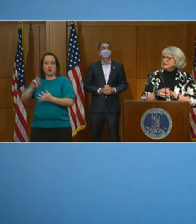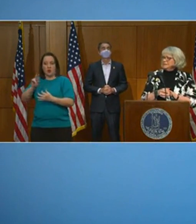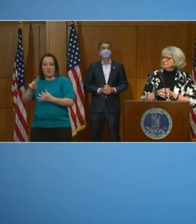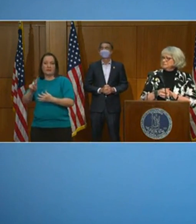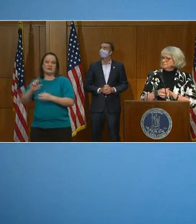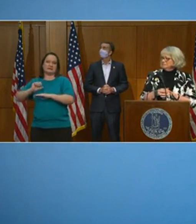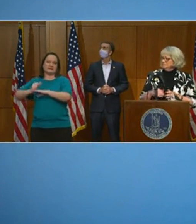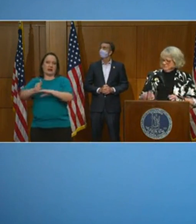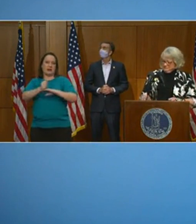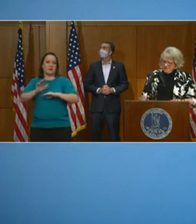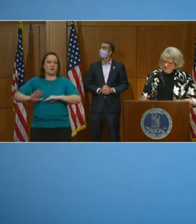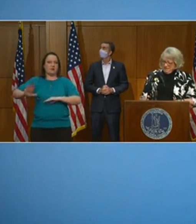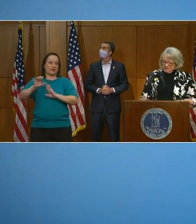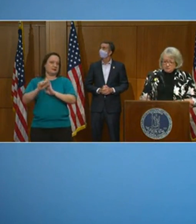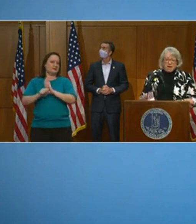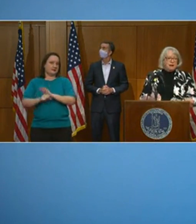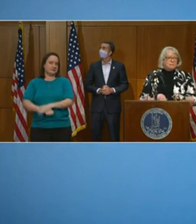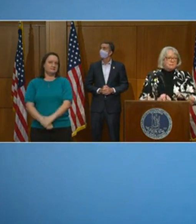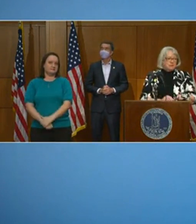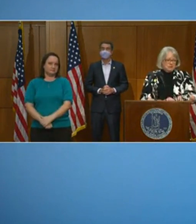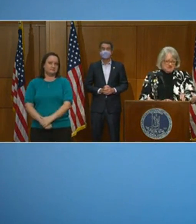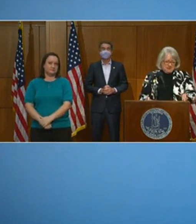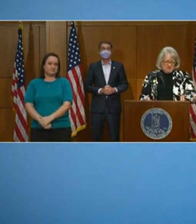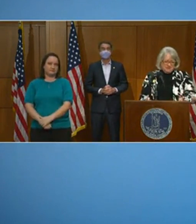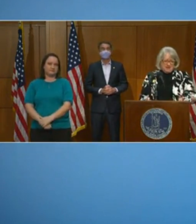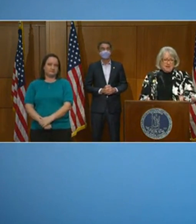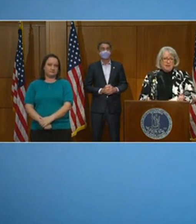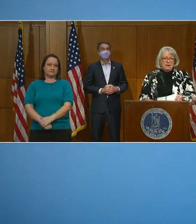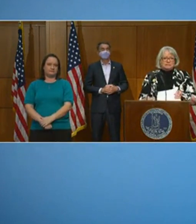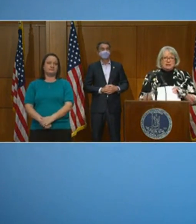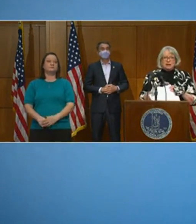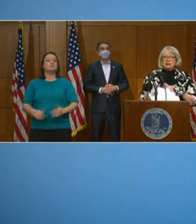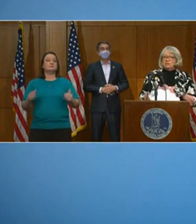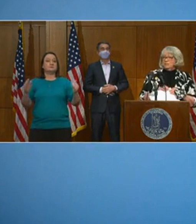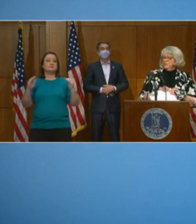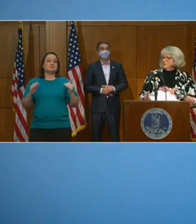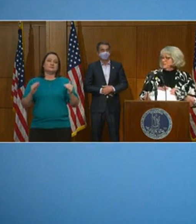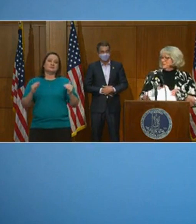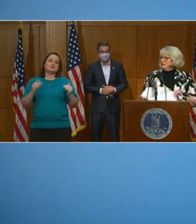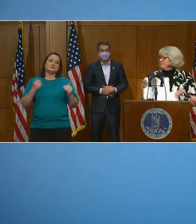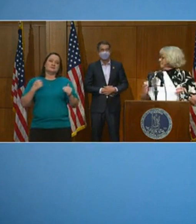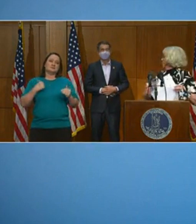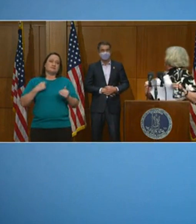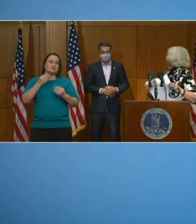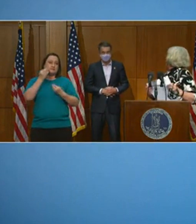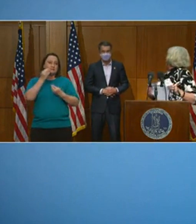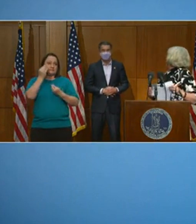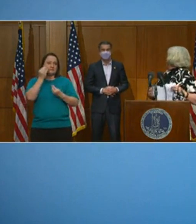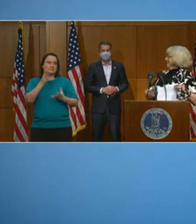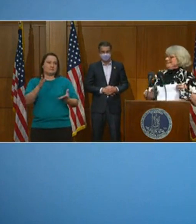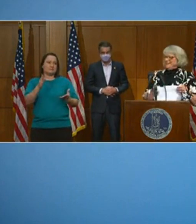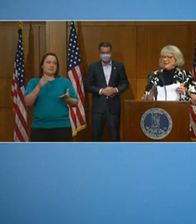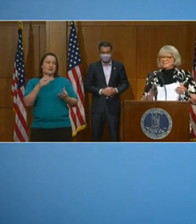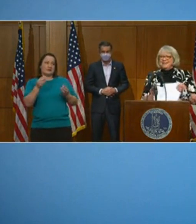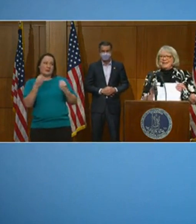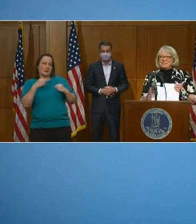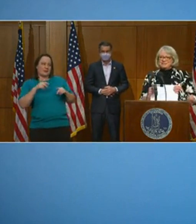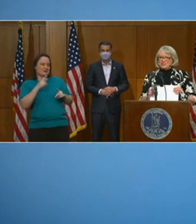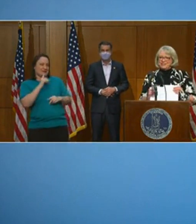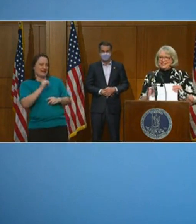Next slide. And so I would just stop and say it's been an honor to do this. Give me the permission to say that.